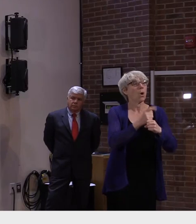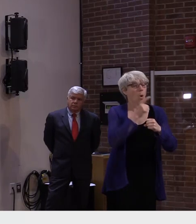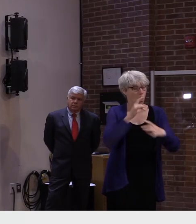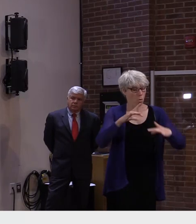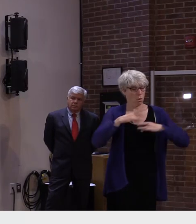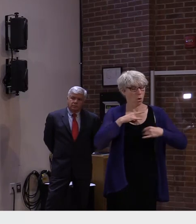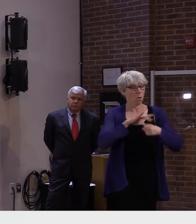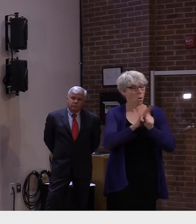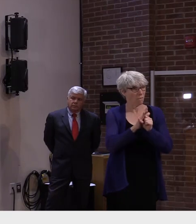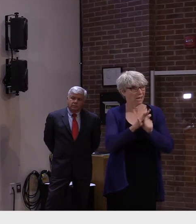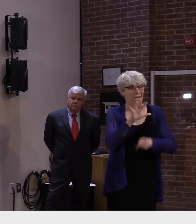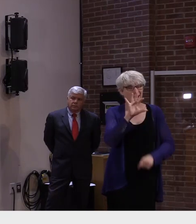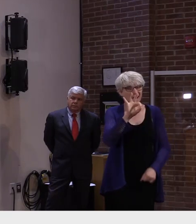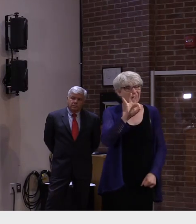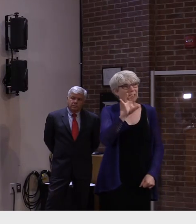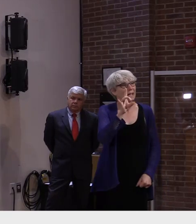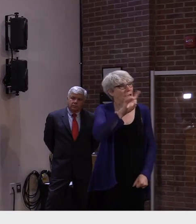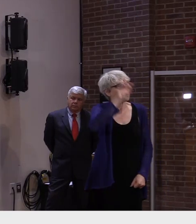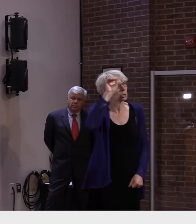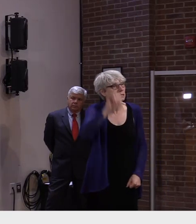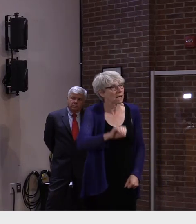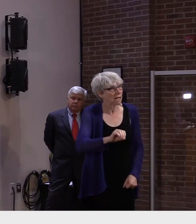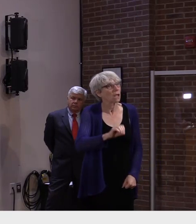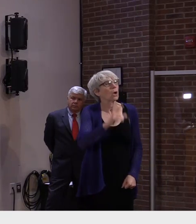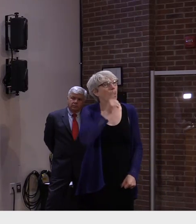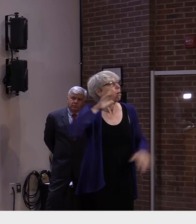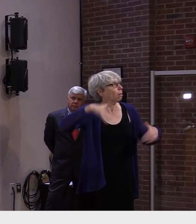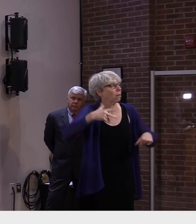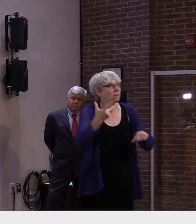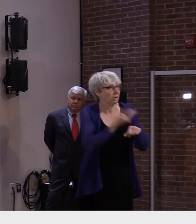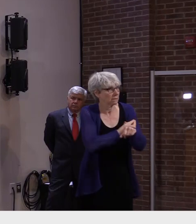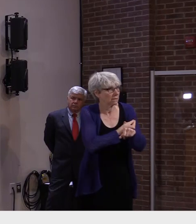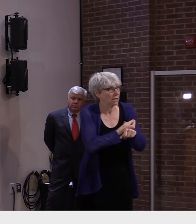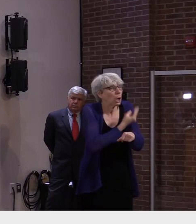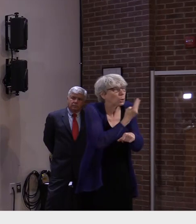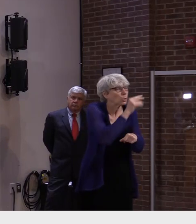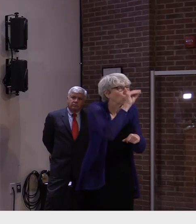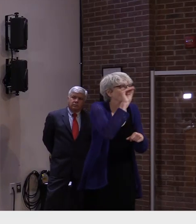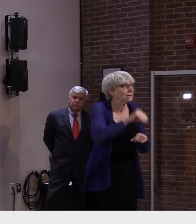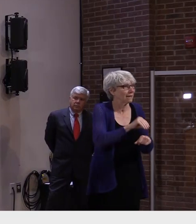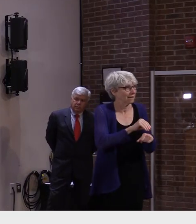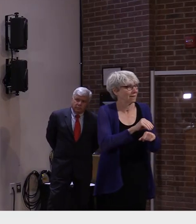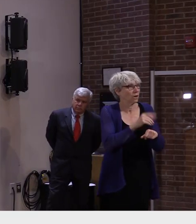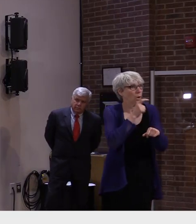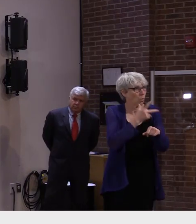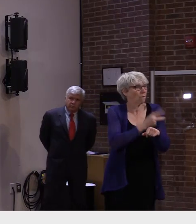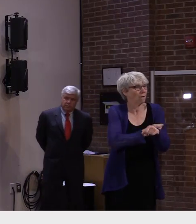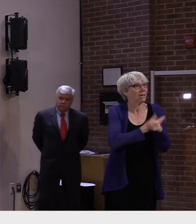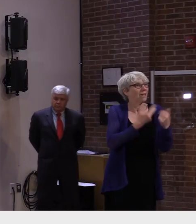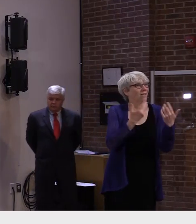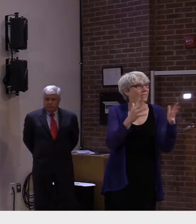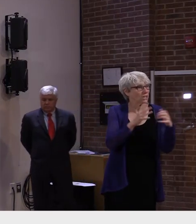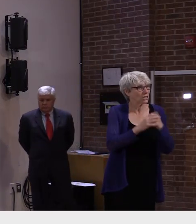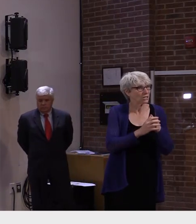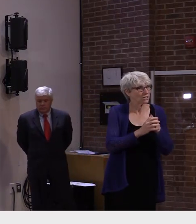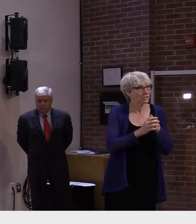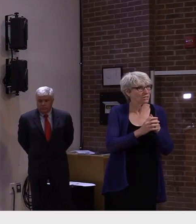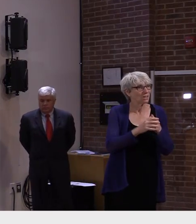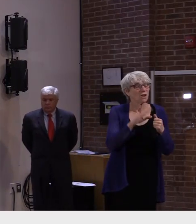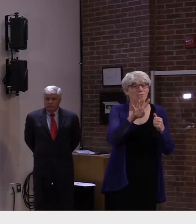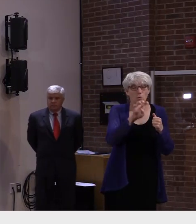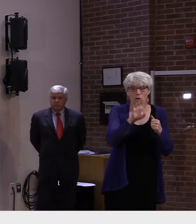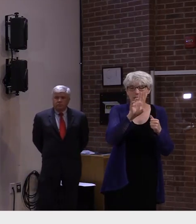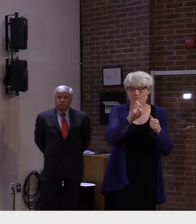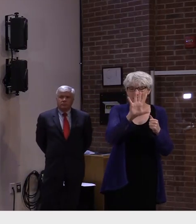vaccinated vermonters that's a rate of such infections in the over 465 000 vermonters